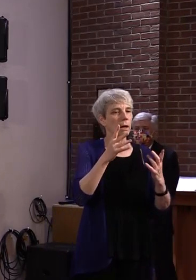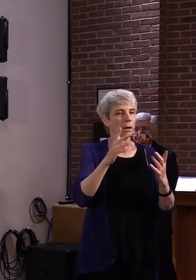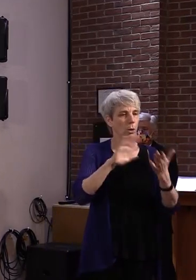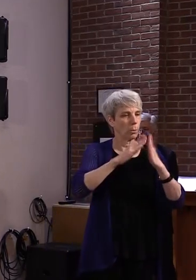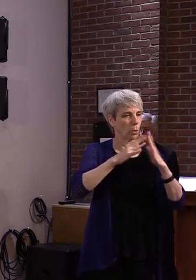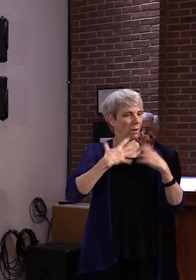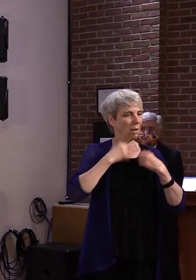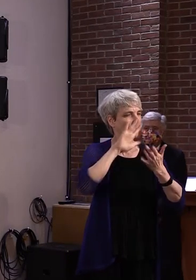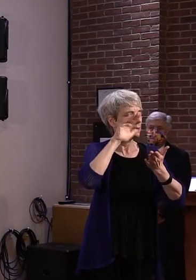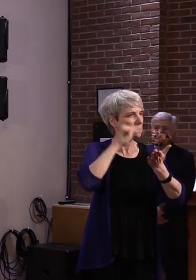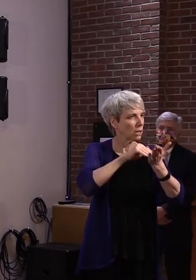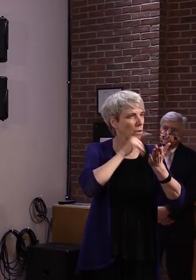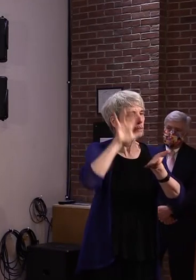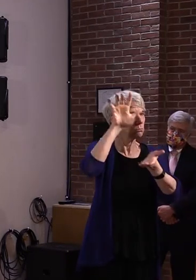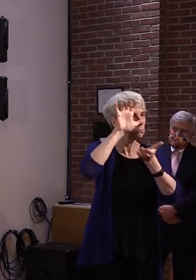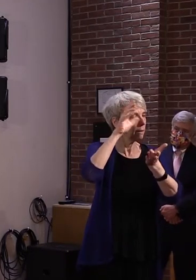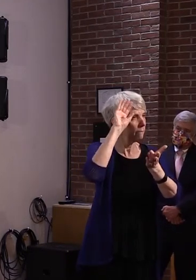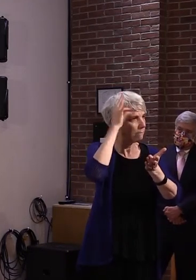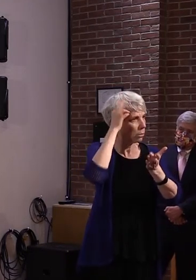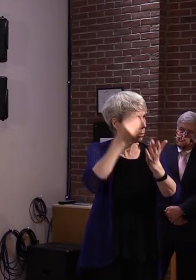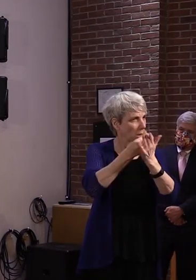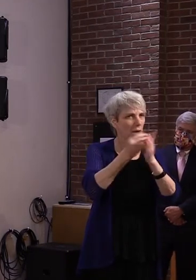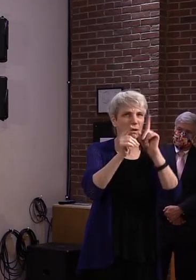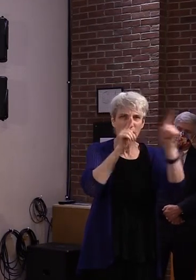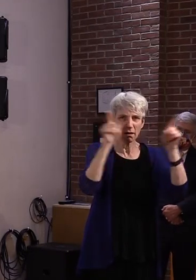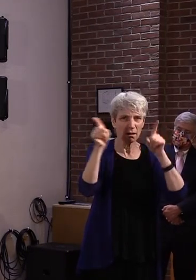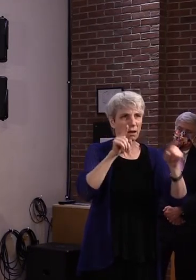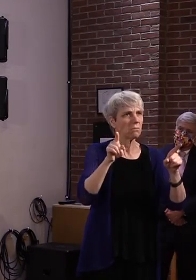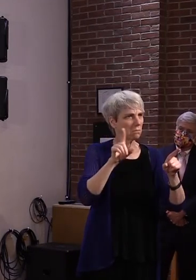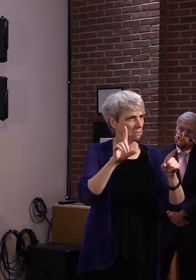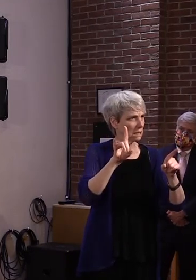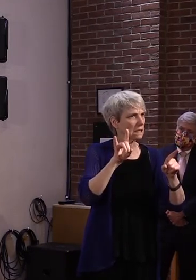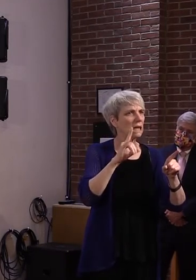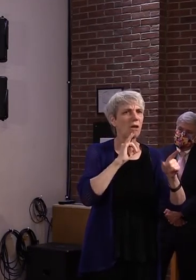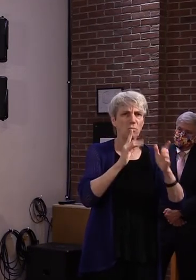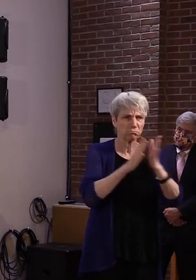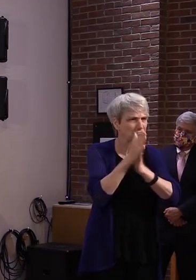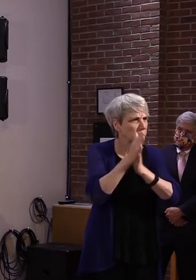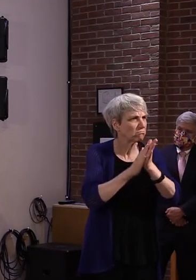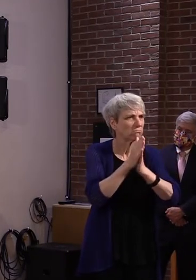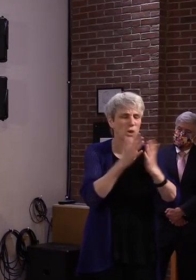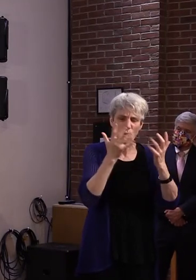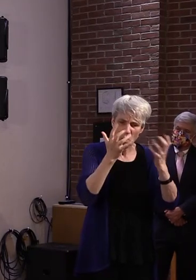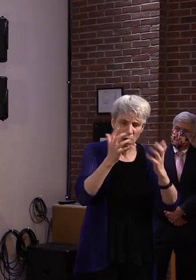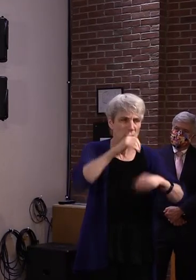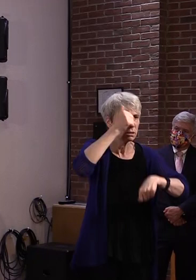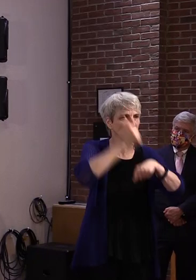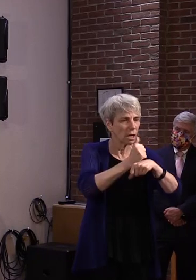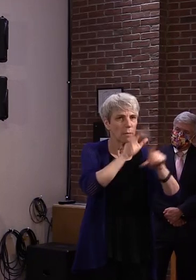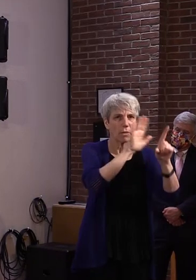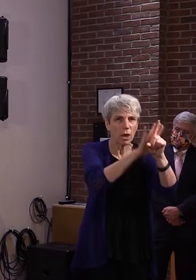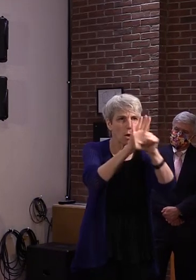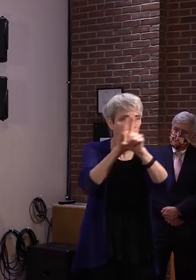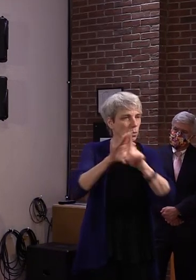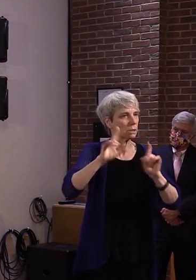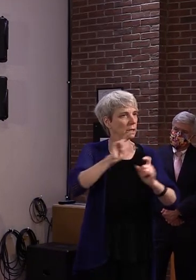and followed through, actually, on their tremendous enthusiasm to do testing.